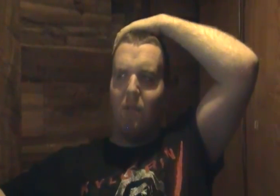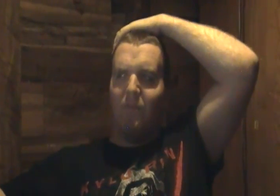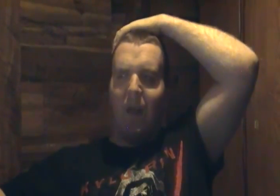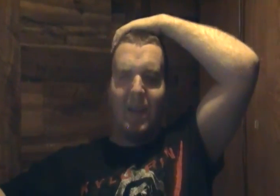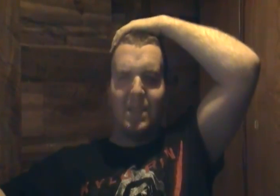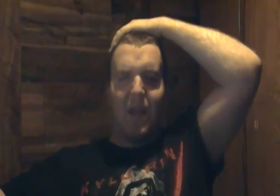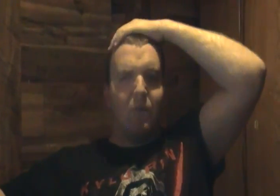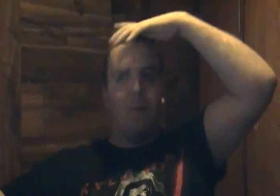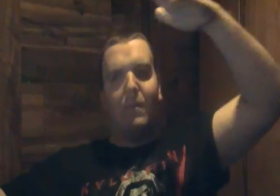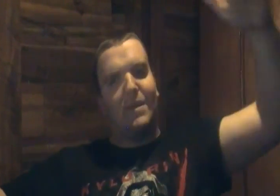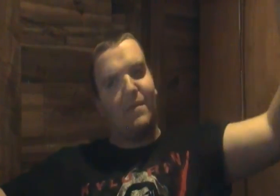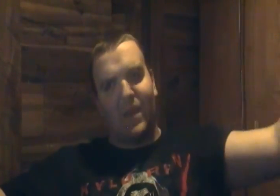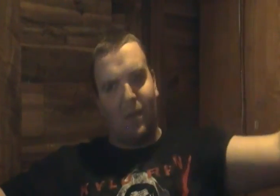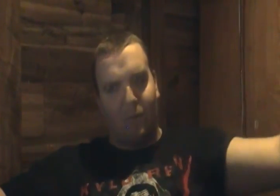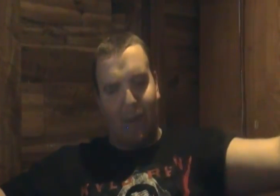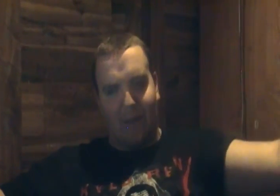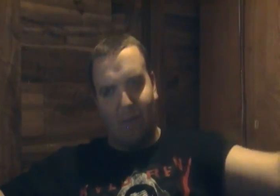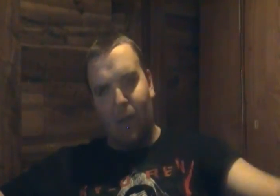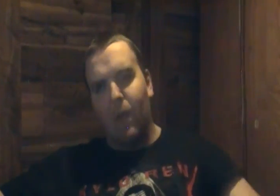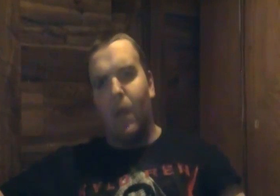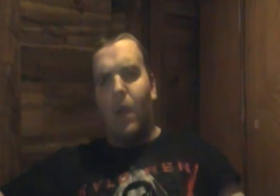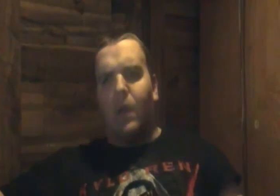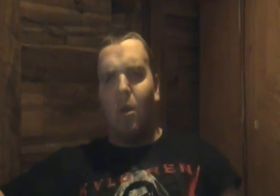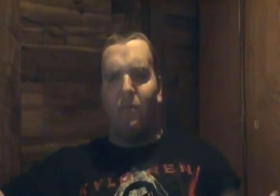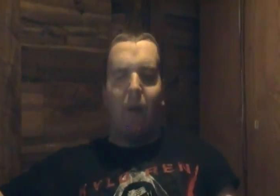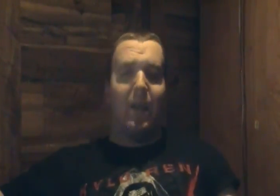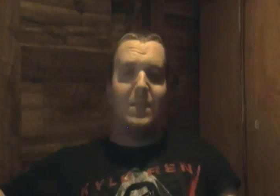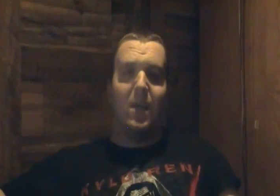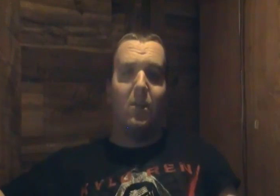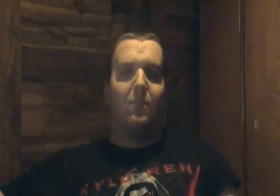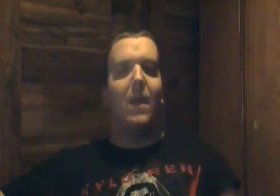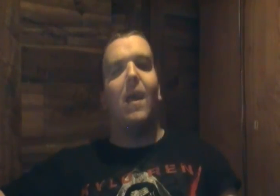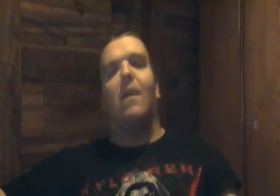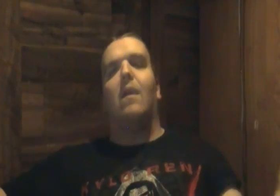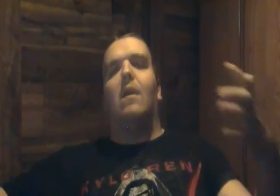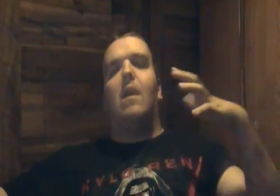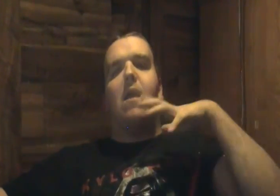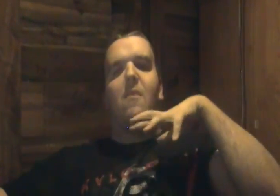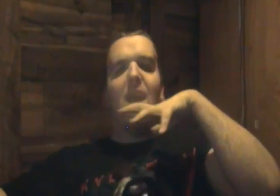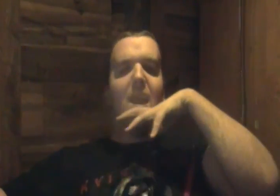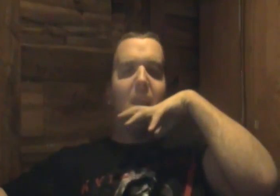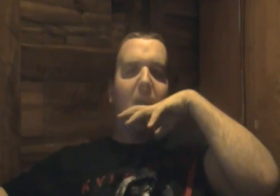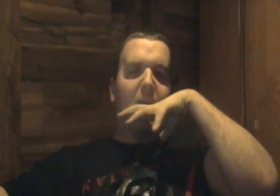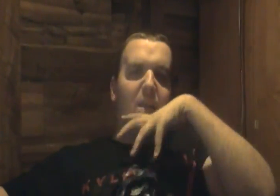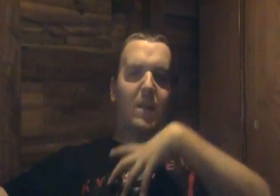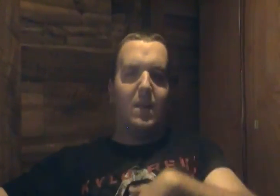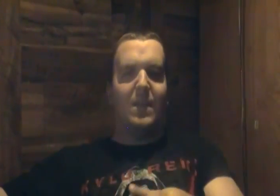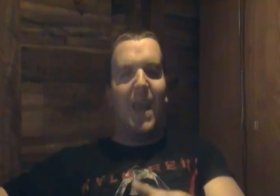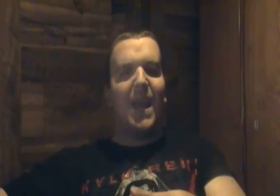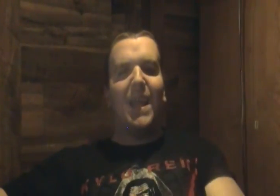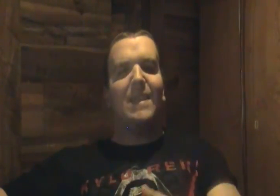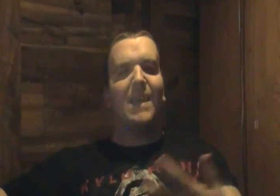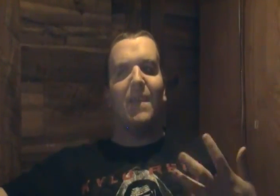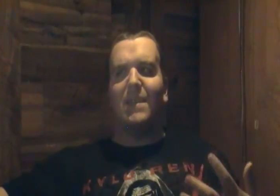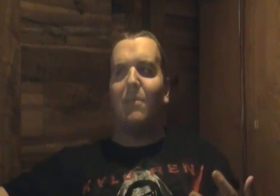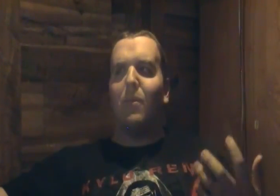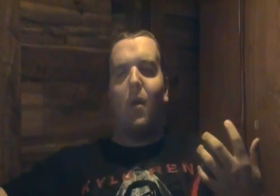Kurt fogg is i don't know why i want to keep saying kurt pines Kurt fogg is telling them that they can't get inside the temple